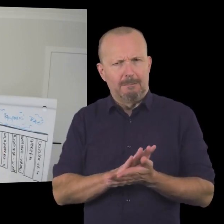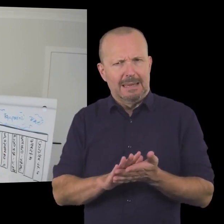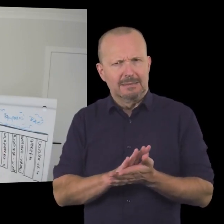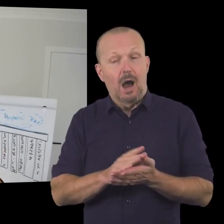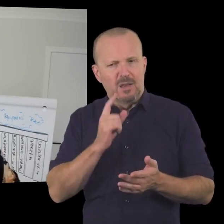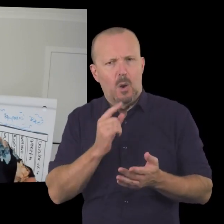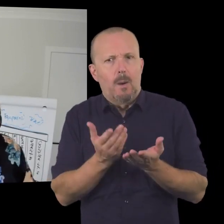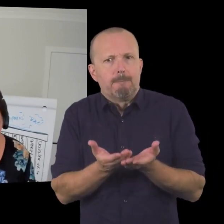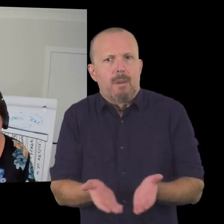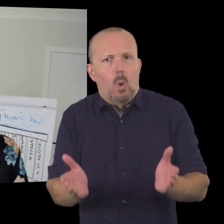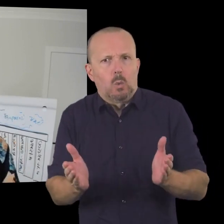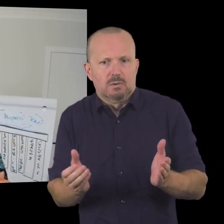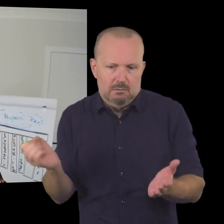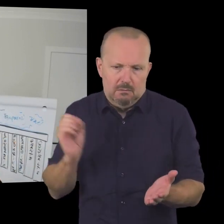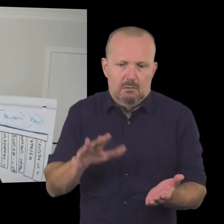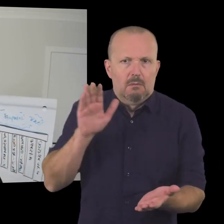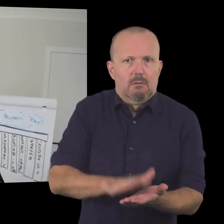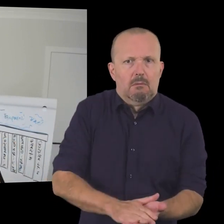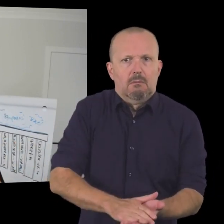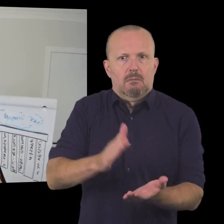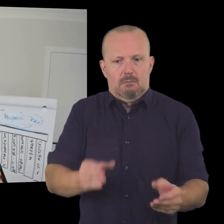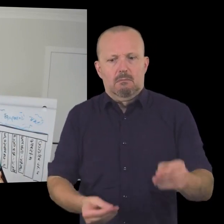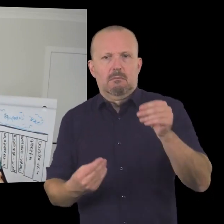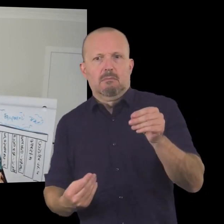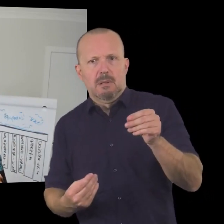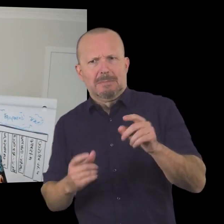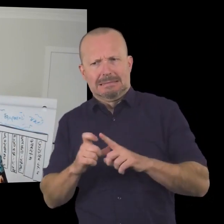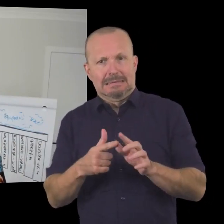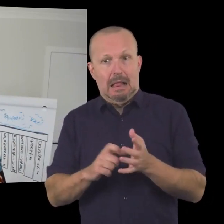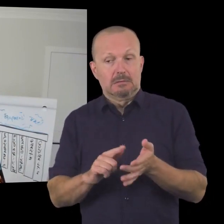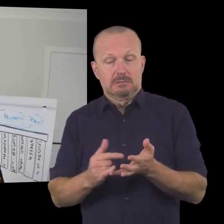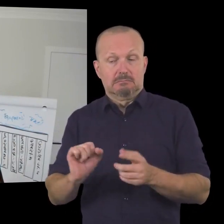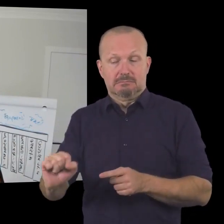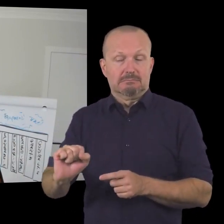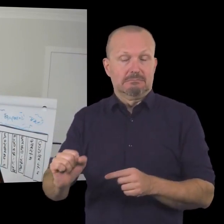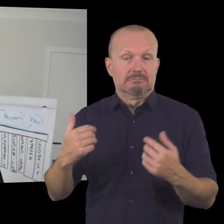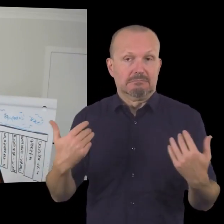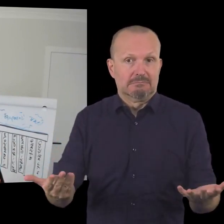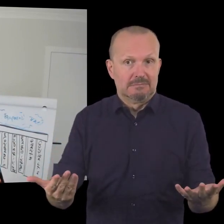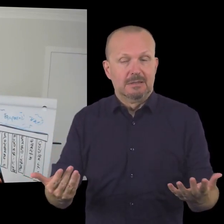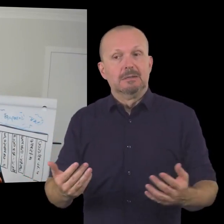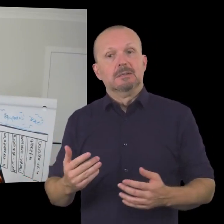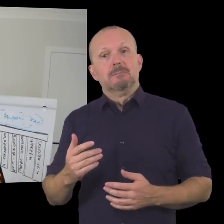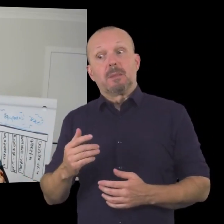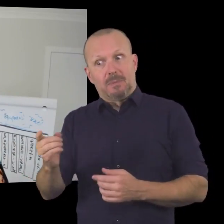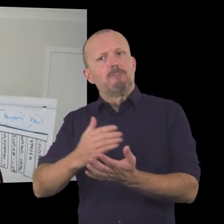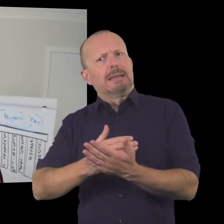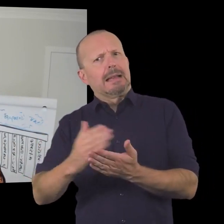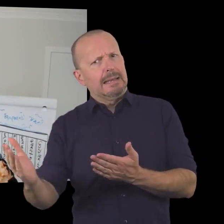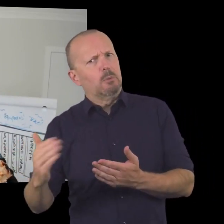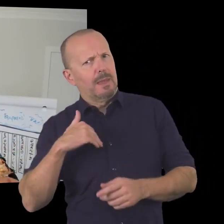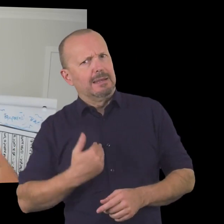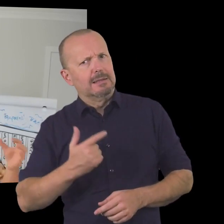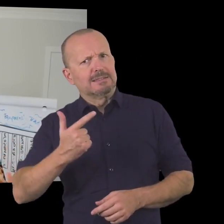what molds are but what i love about uh this initiative is they've been really clear about how much do they need uh and